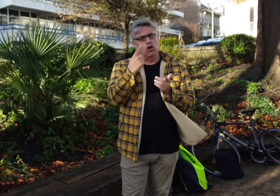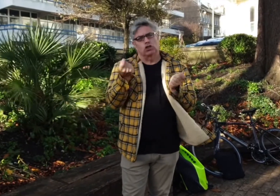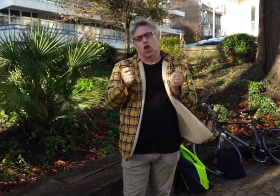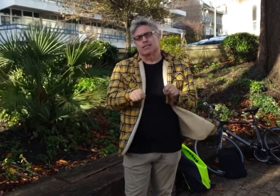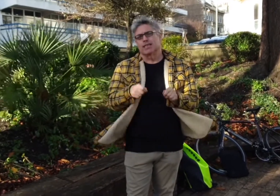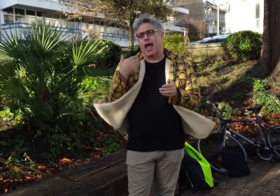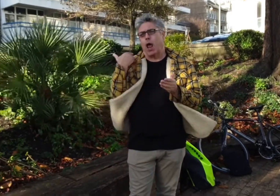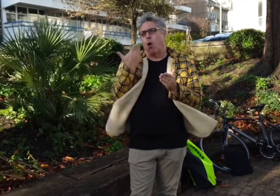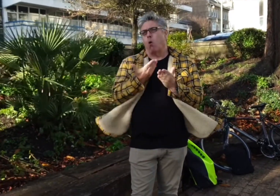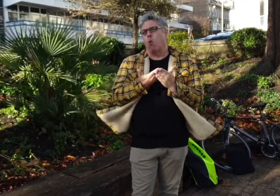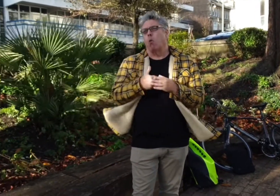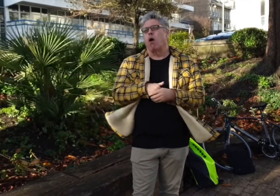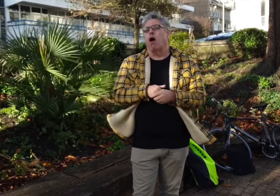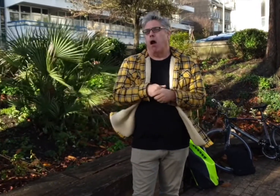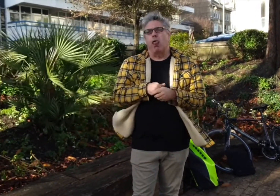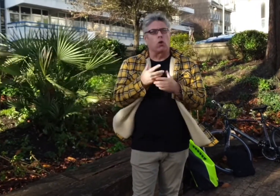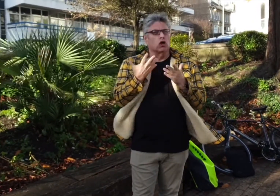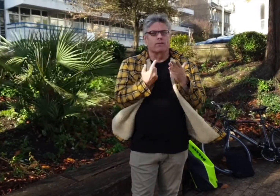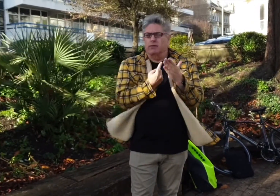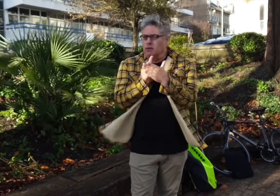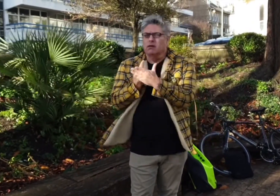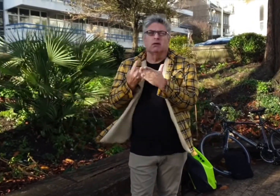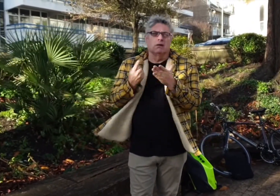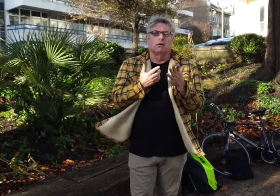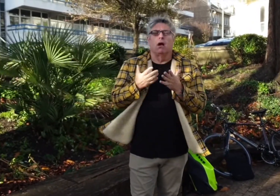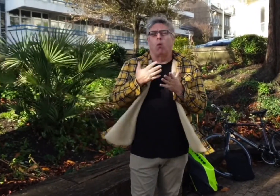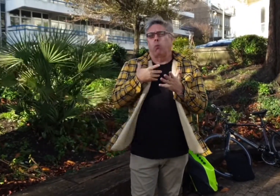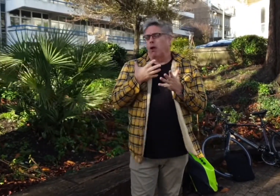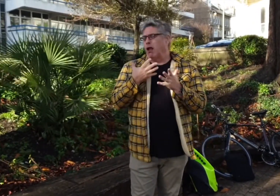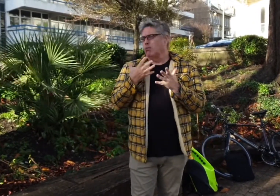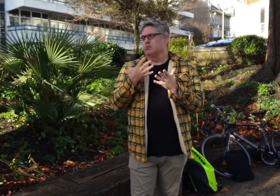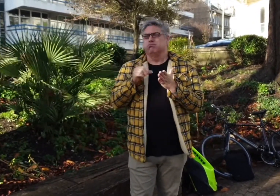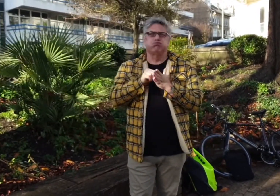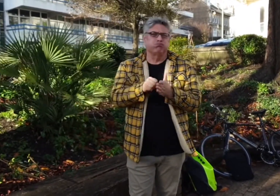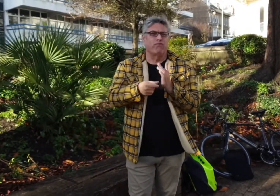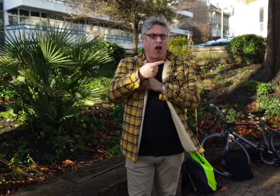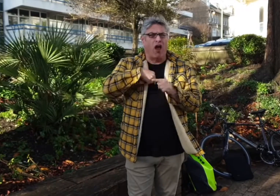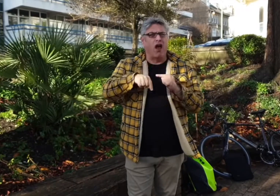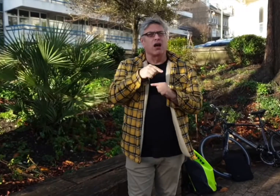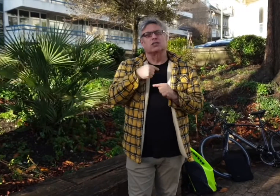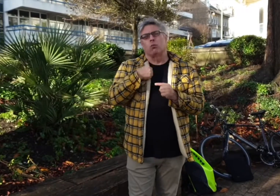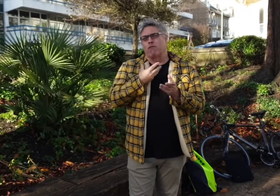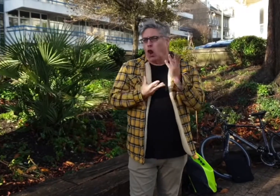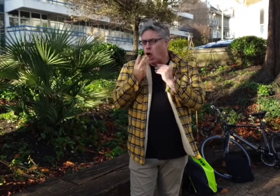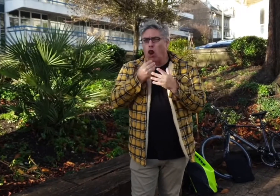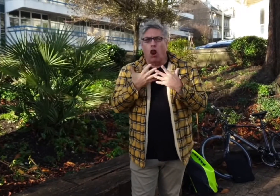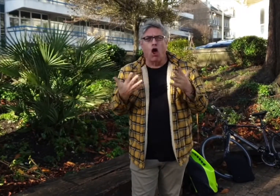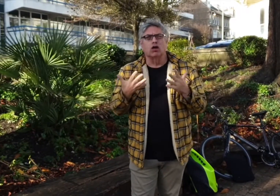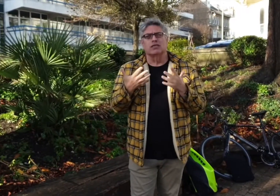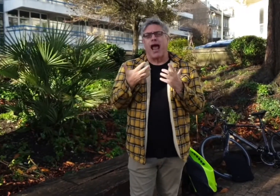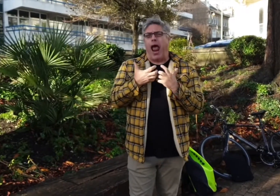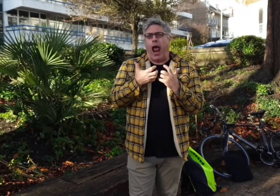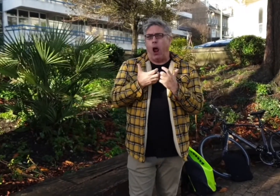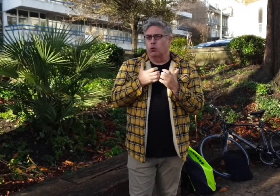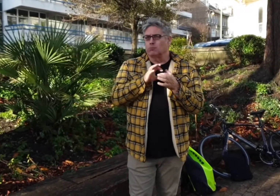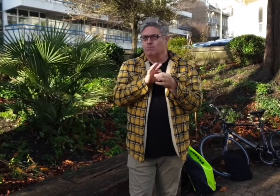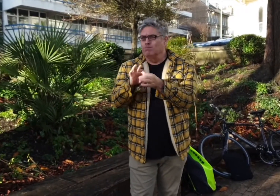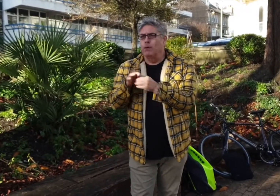Since the first lockdown, there's been quite a lot of things that have happened. There's been quite a lot of difficulties for us. We've learned a lot